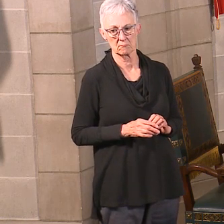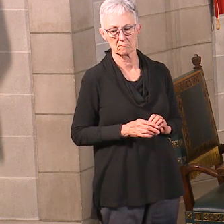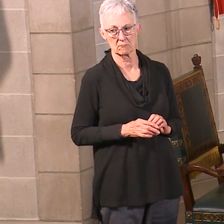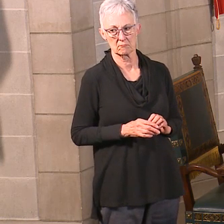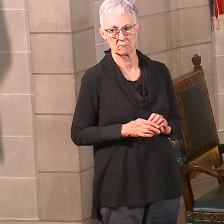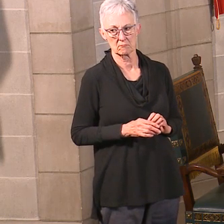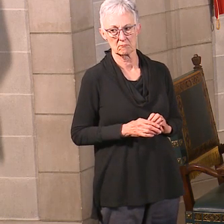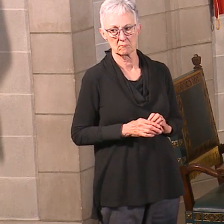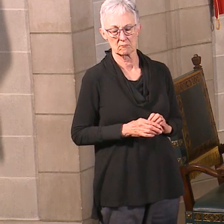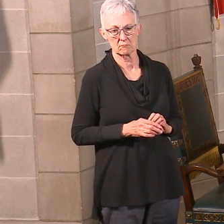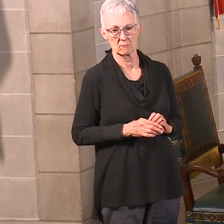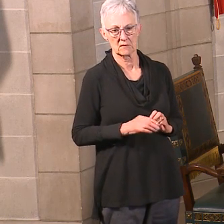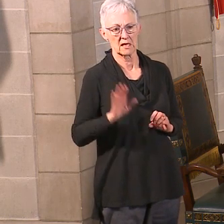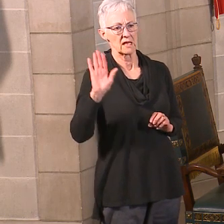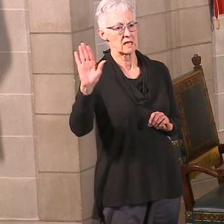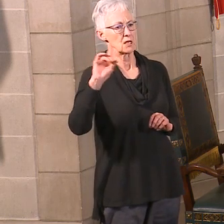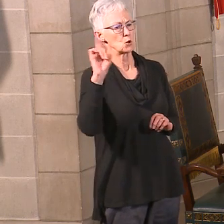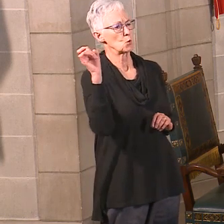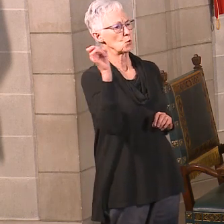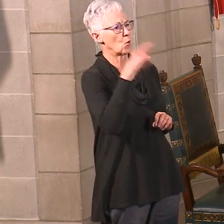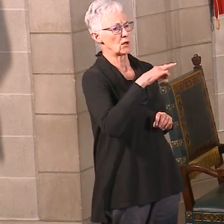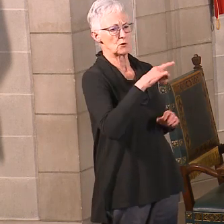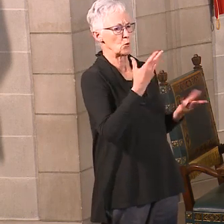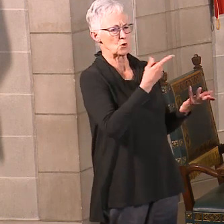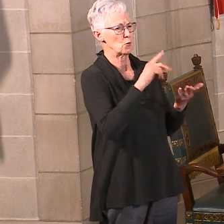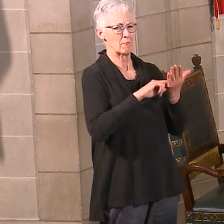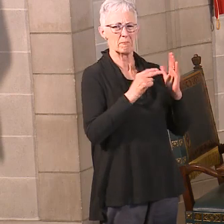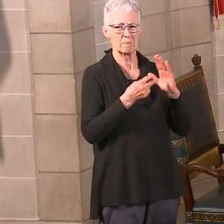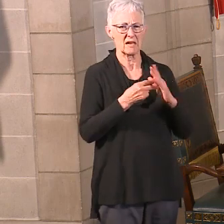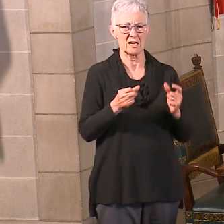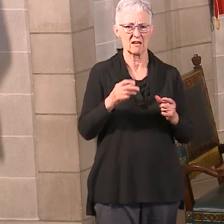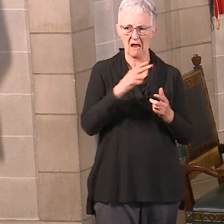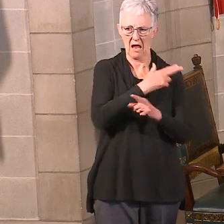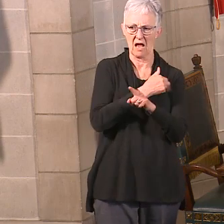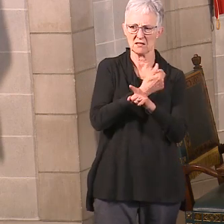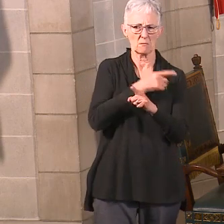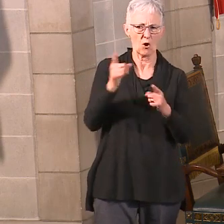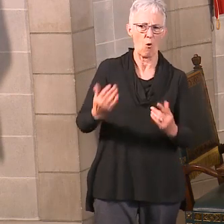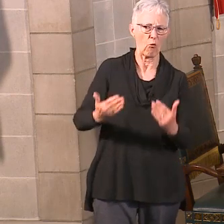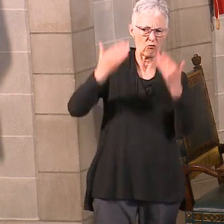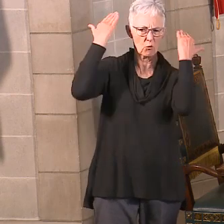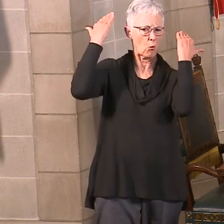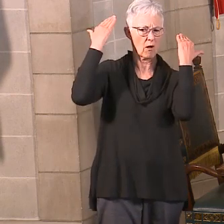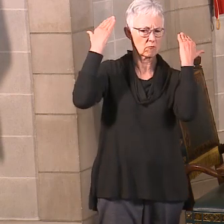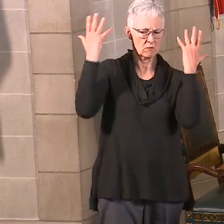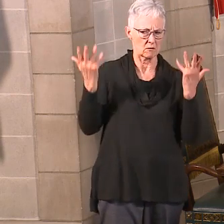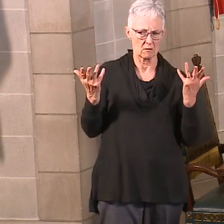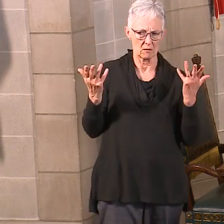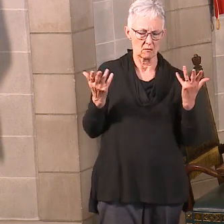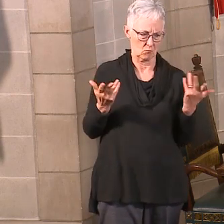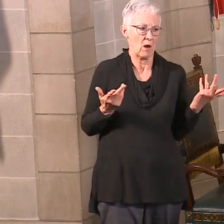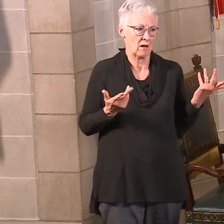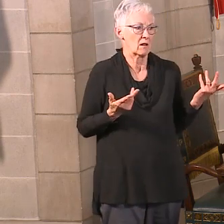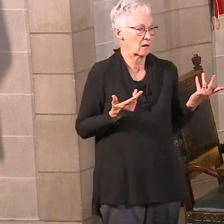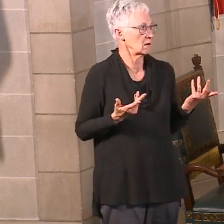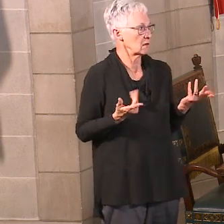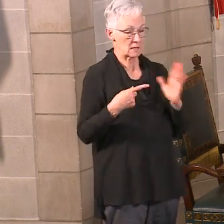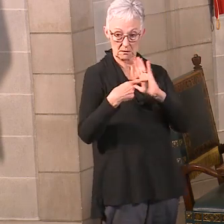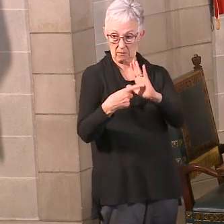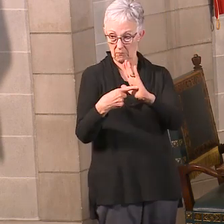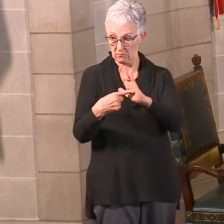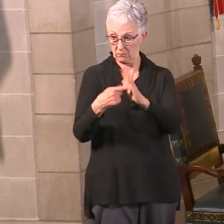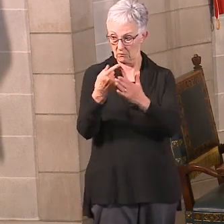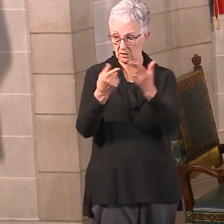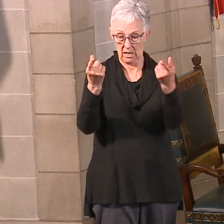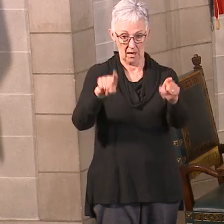not to get there. So the question was, what does overwhelm look like? And I think the extreme case of that would be look at what happened in Italy where